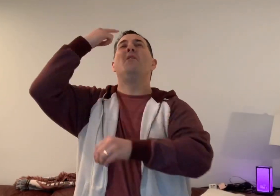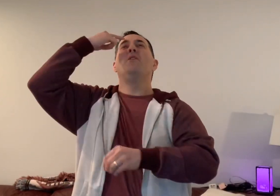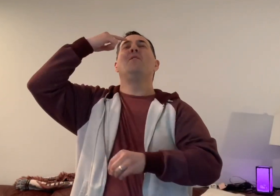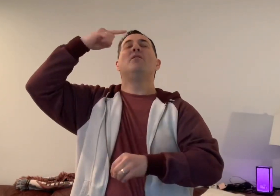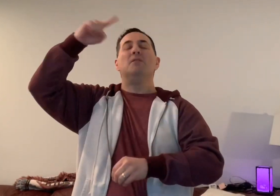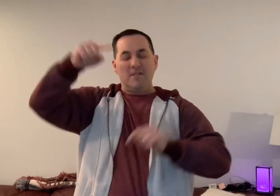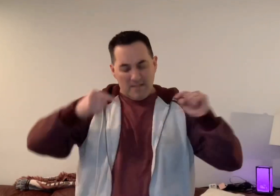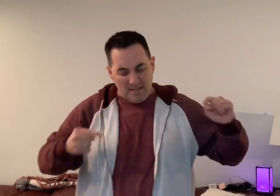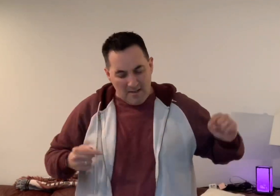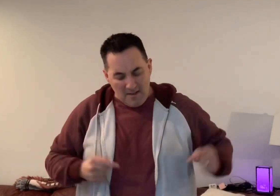scars So